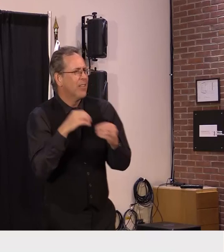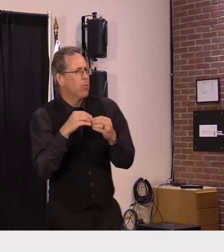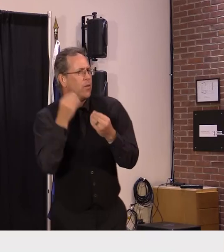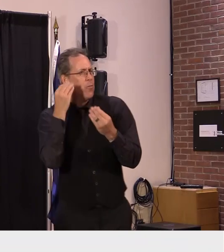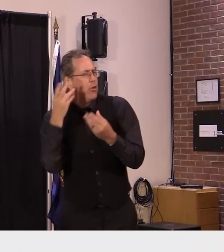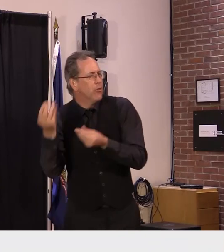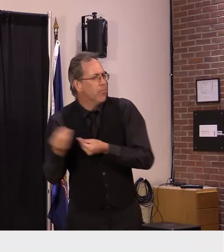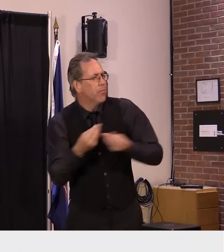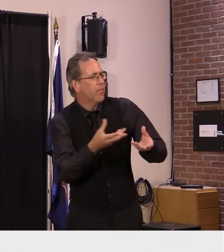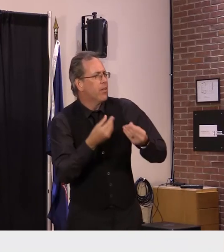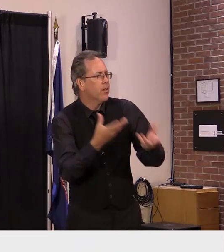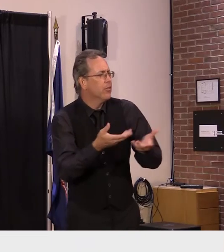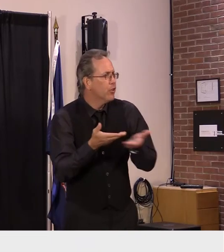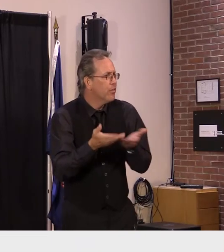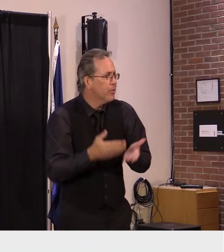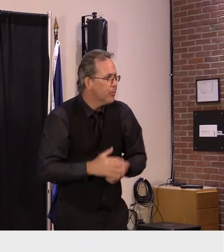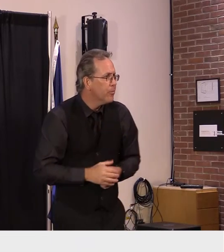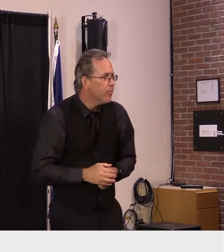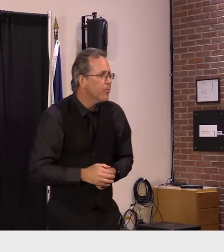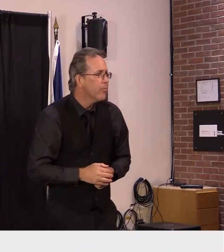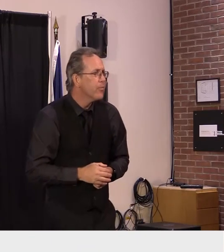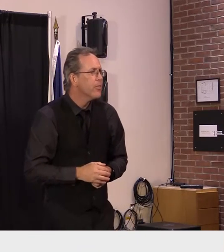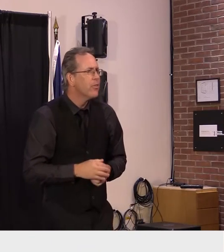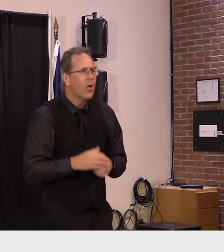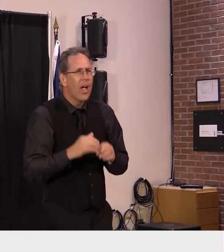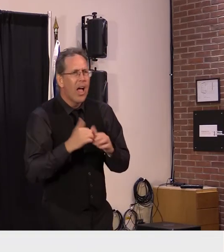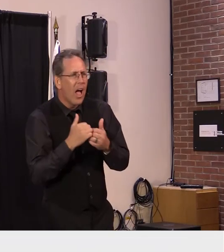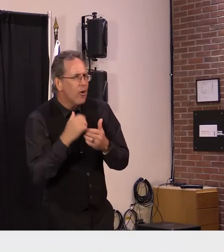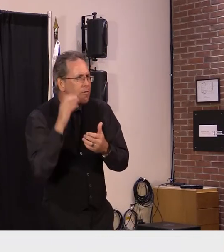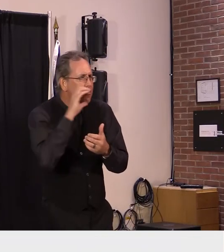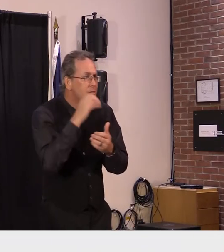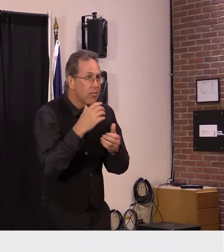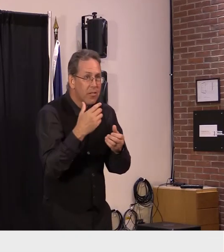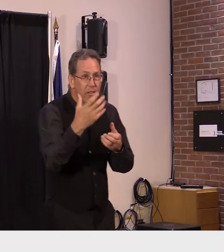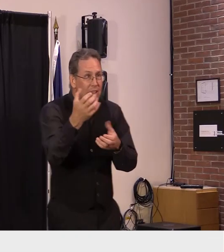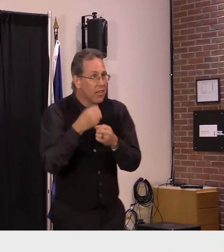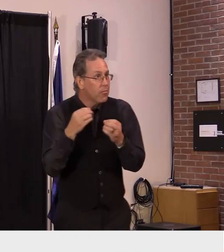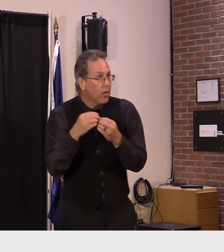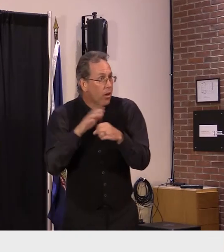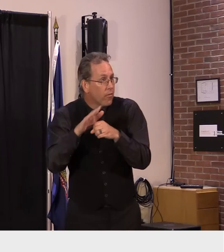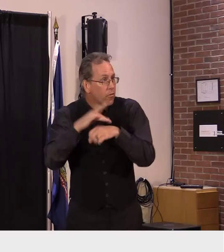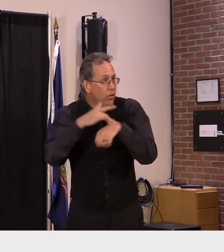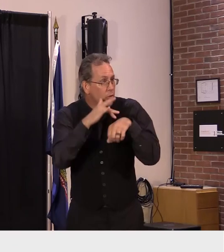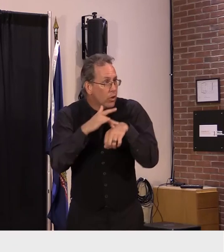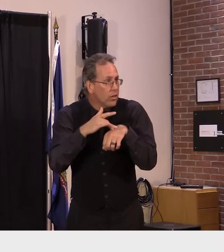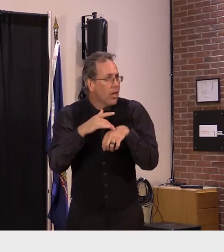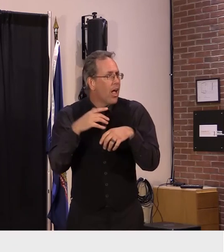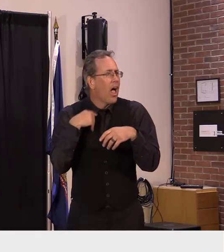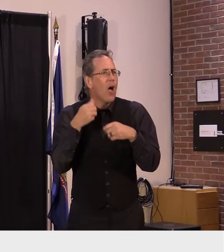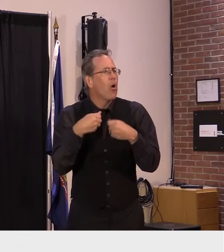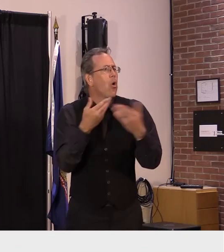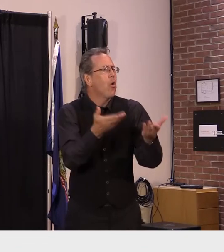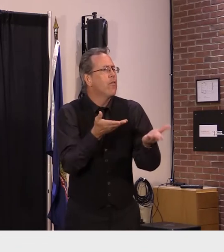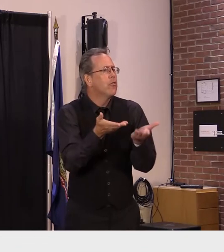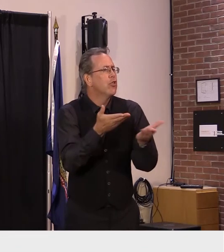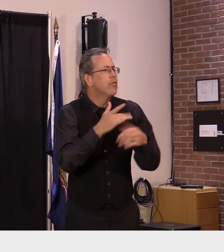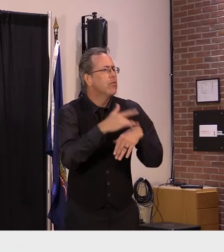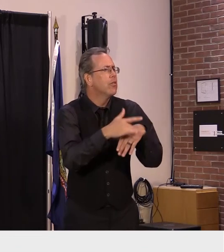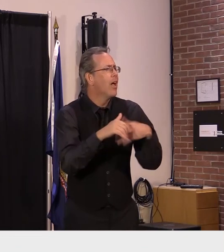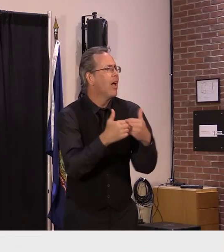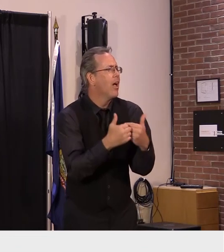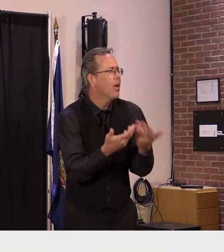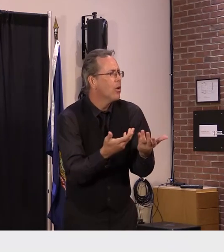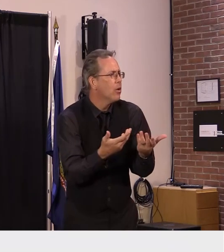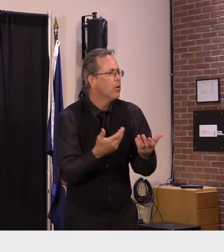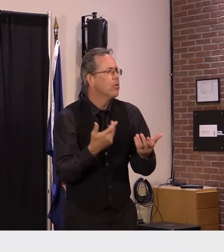and better understand how to deploy the limited resources we have and our thinking is that needs to happen on a regional basis